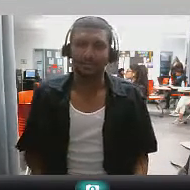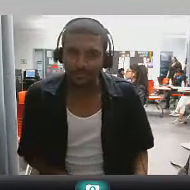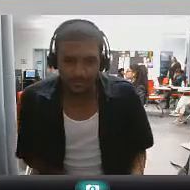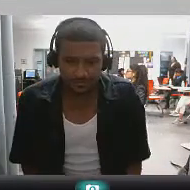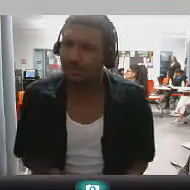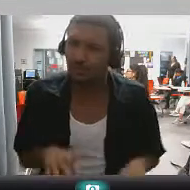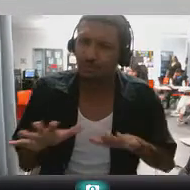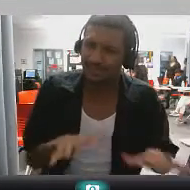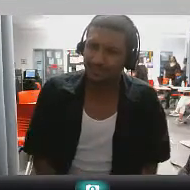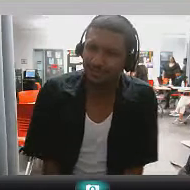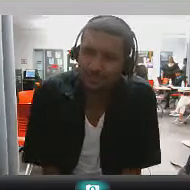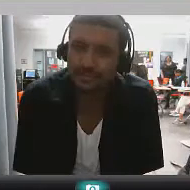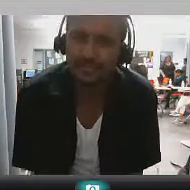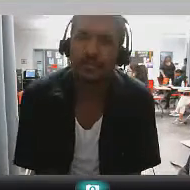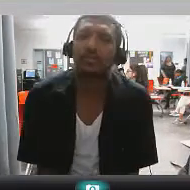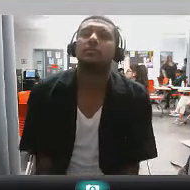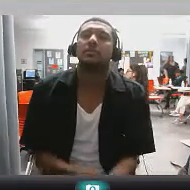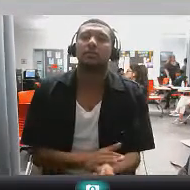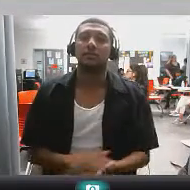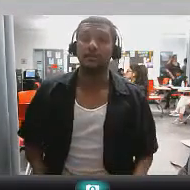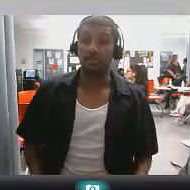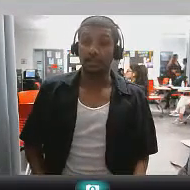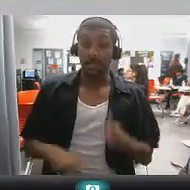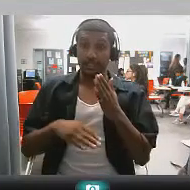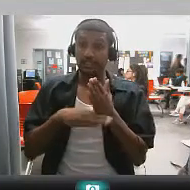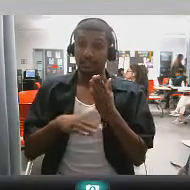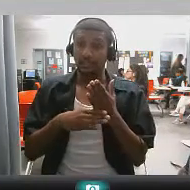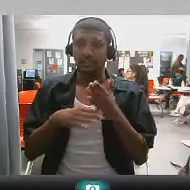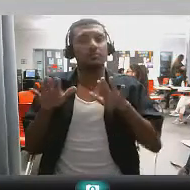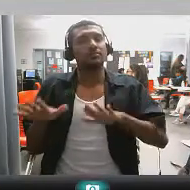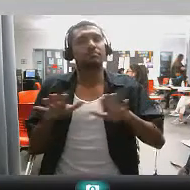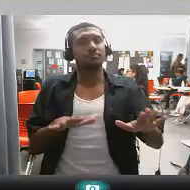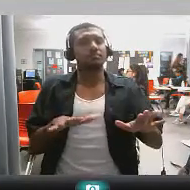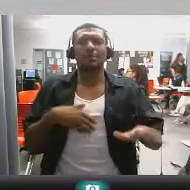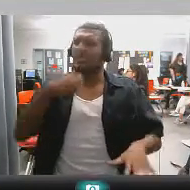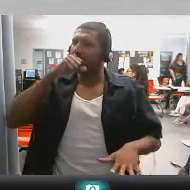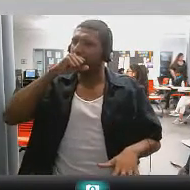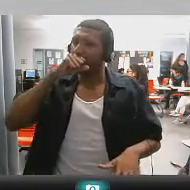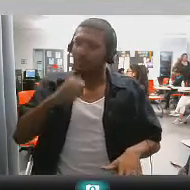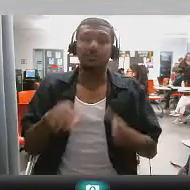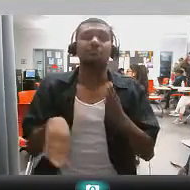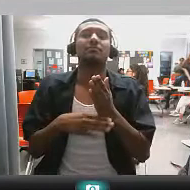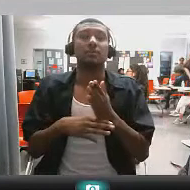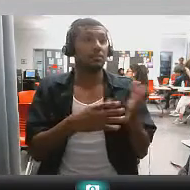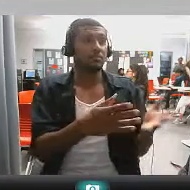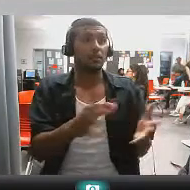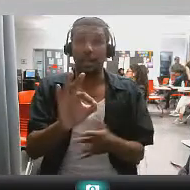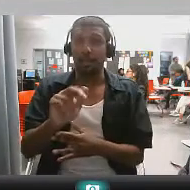fun All right, that's the sports. I watch is relaxed like soccer. I'm a huge fan of soccer. You know yeah. Yeah. Oh, there's some fans. Yeah